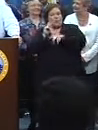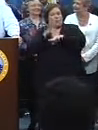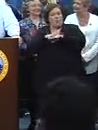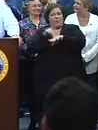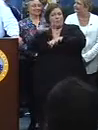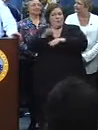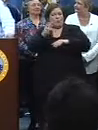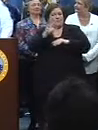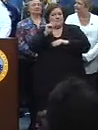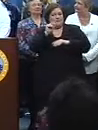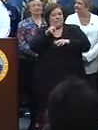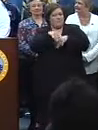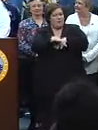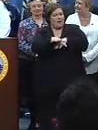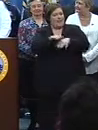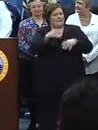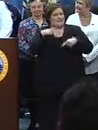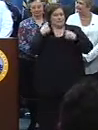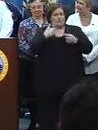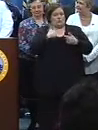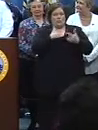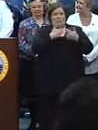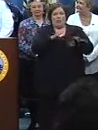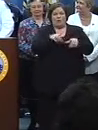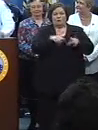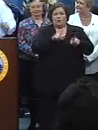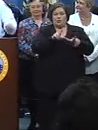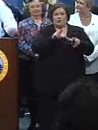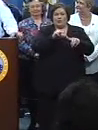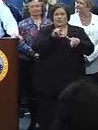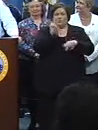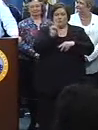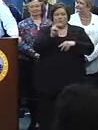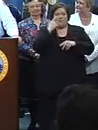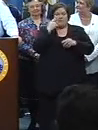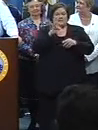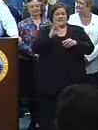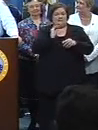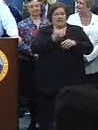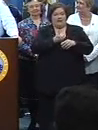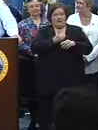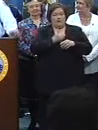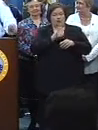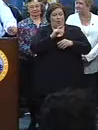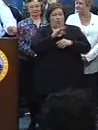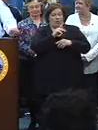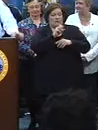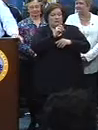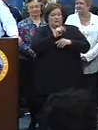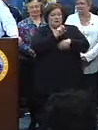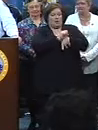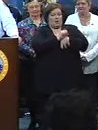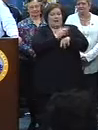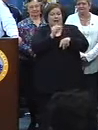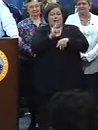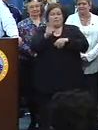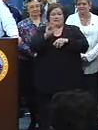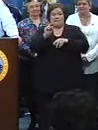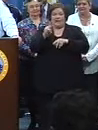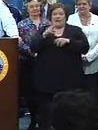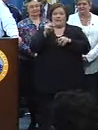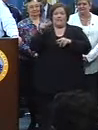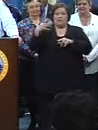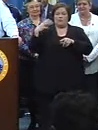blocks on the West Bank parades that we've lost since Katrina. And because of our partnership with Council Member Clarkson and the West Bank crews and their